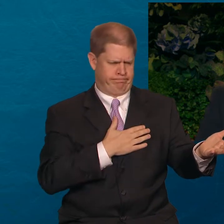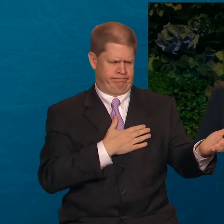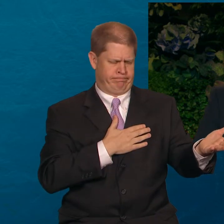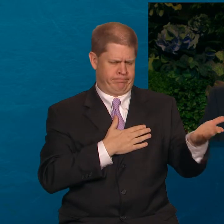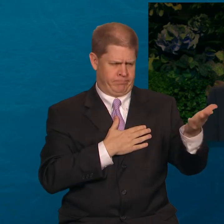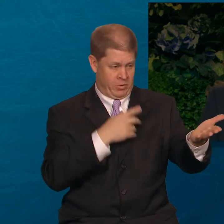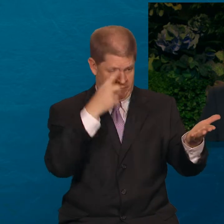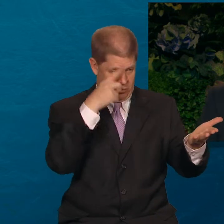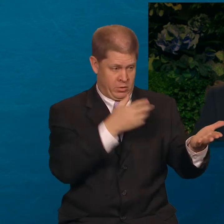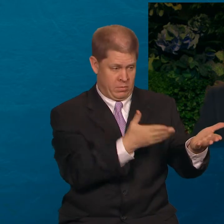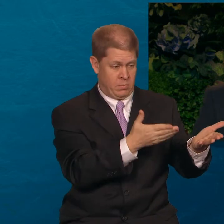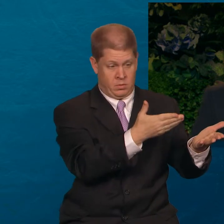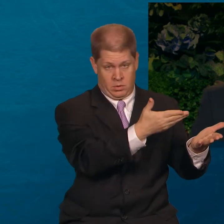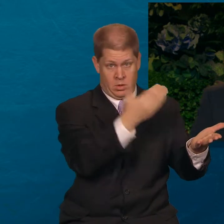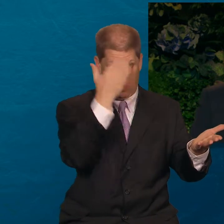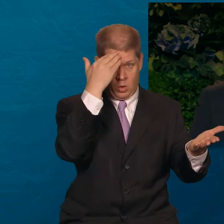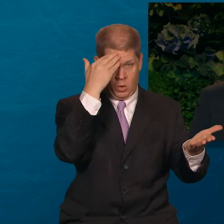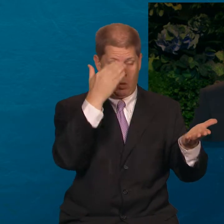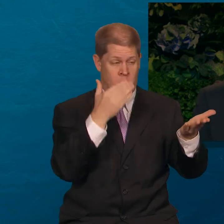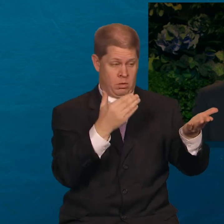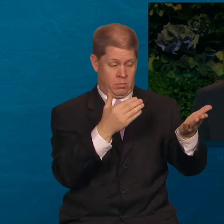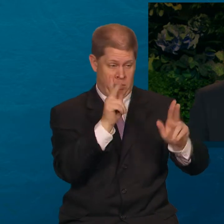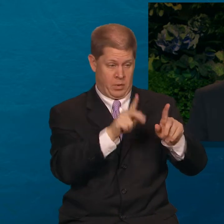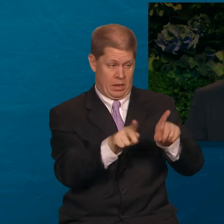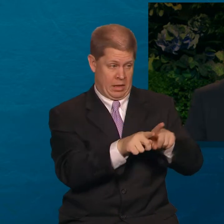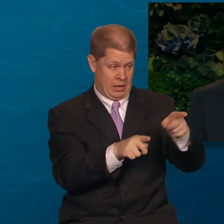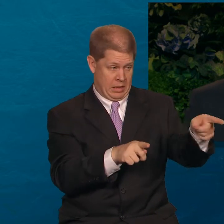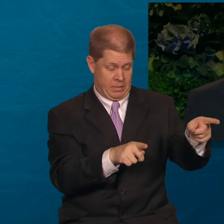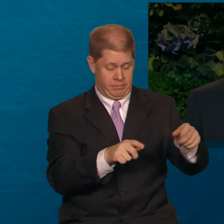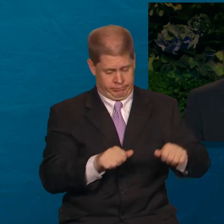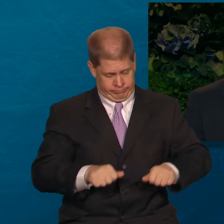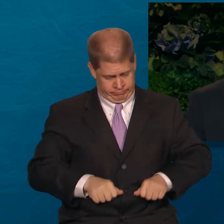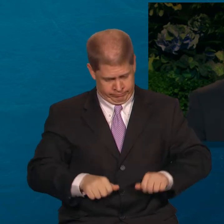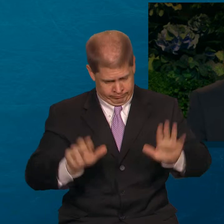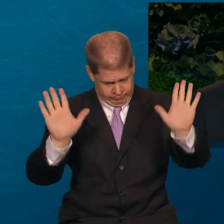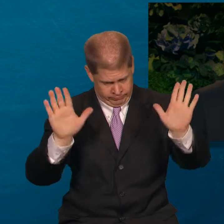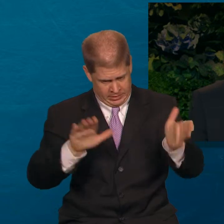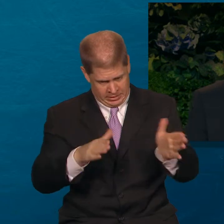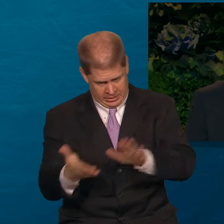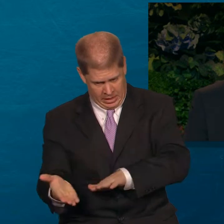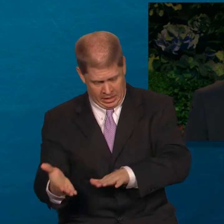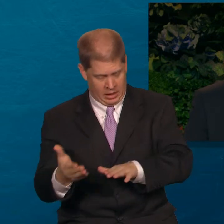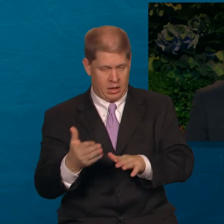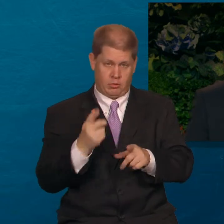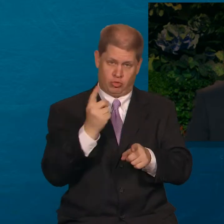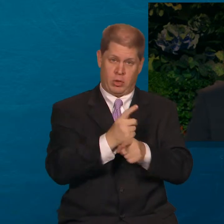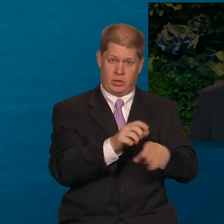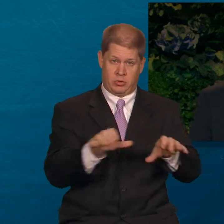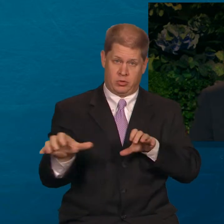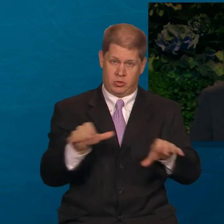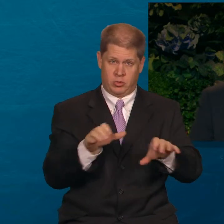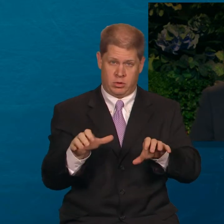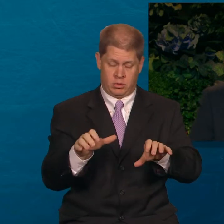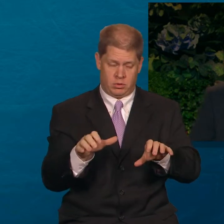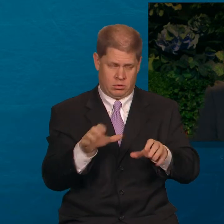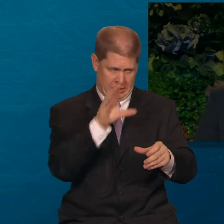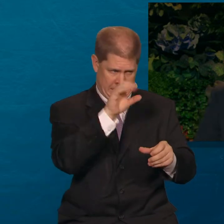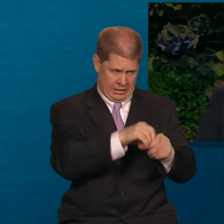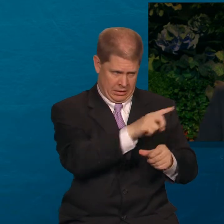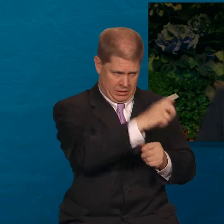to know that men lay down their lives in righteousness, in the faith,